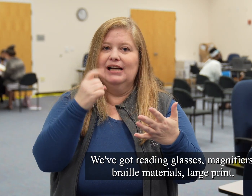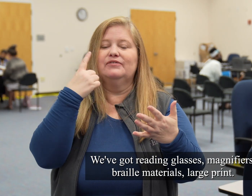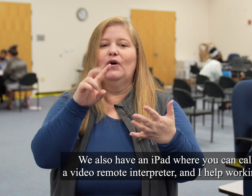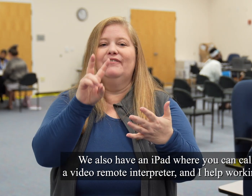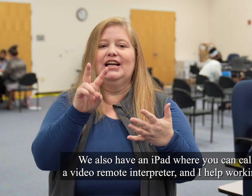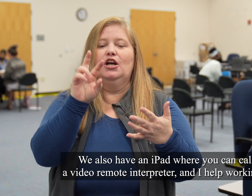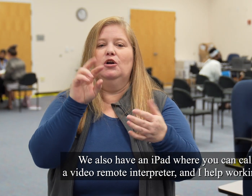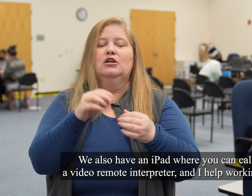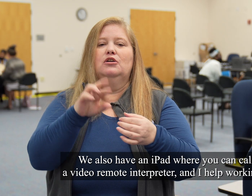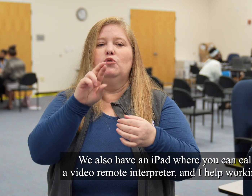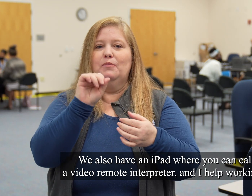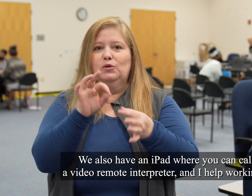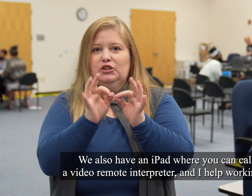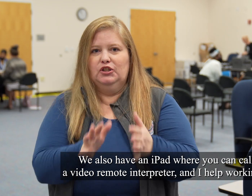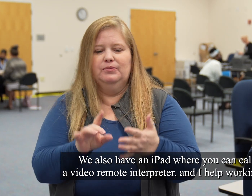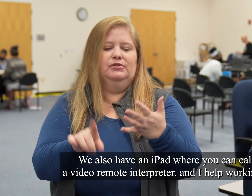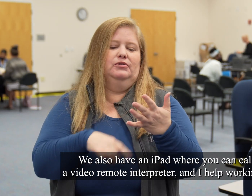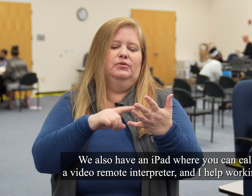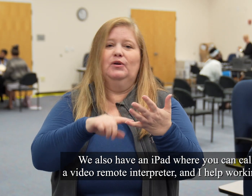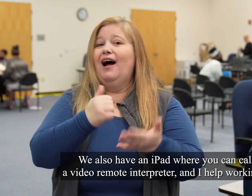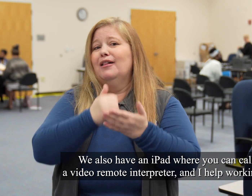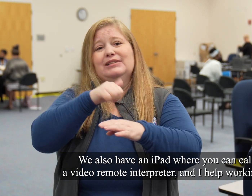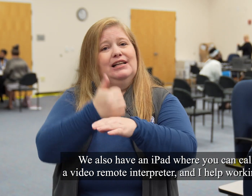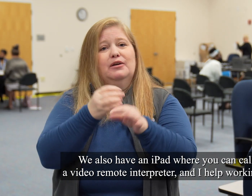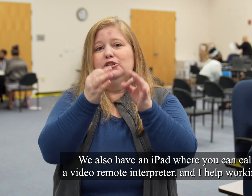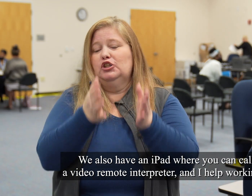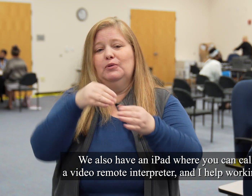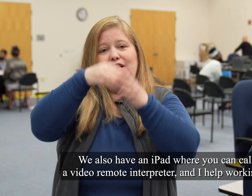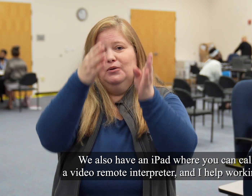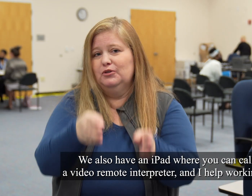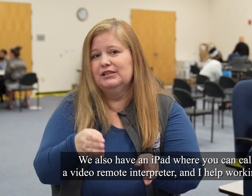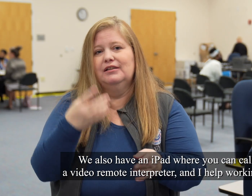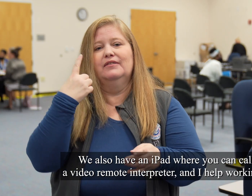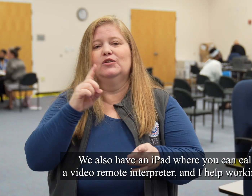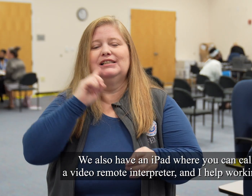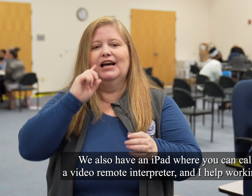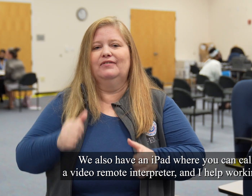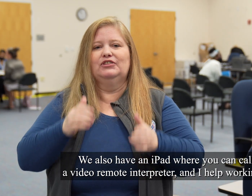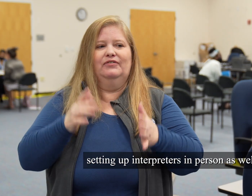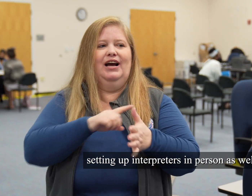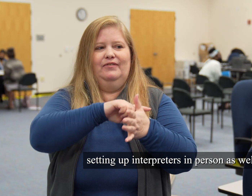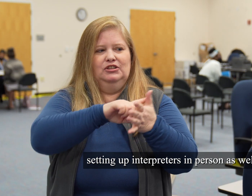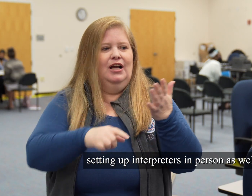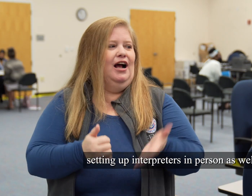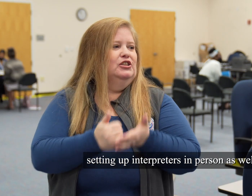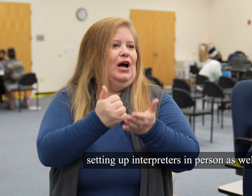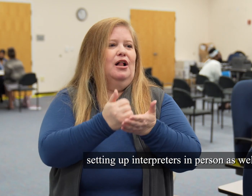We also have an iPad where you can call up a video remote interpreter, and I help working with setting up interpreters in person